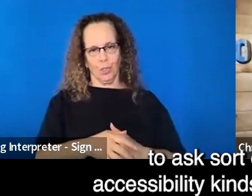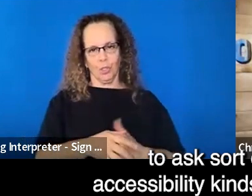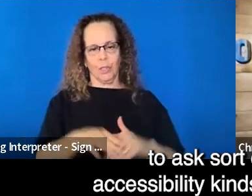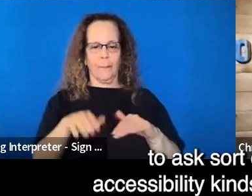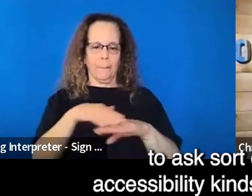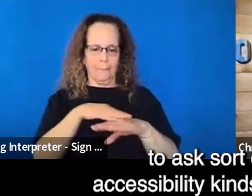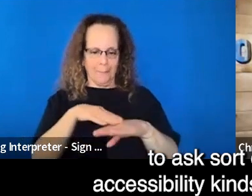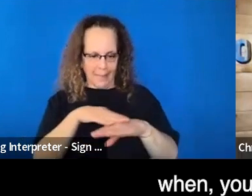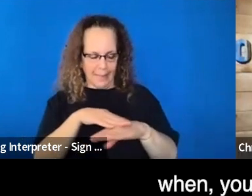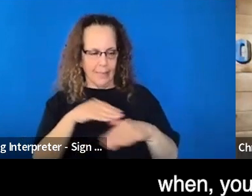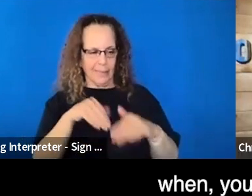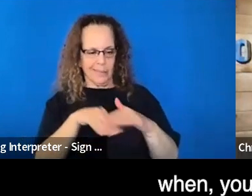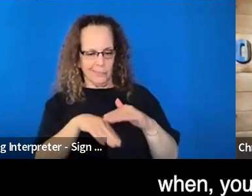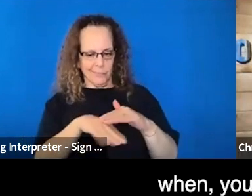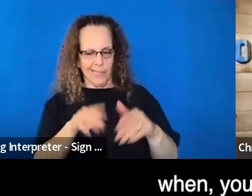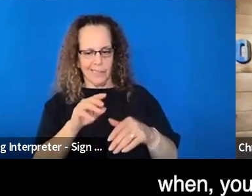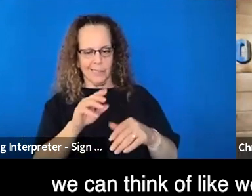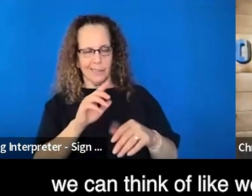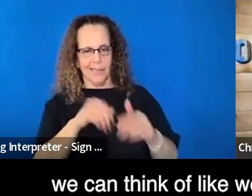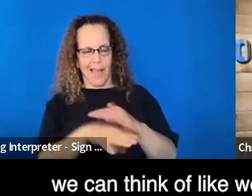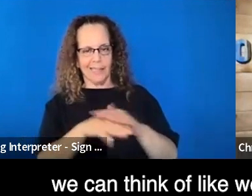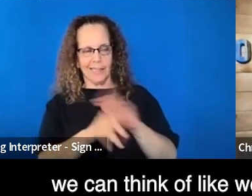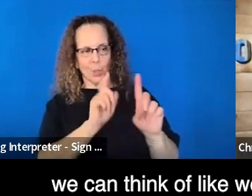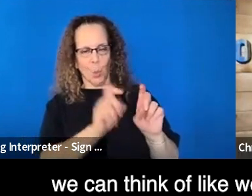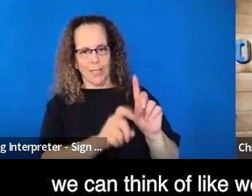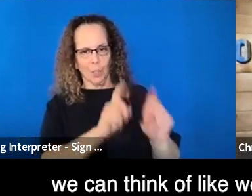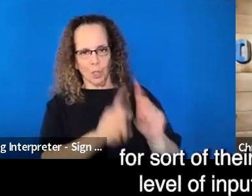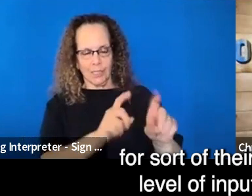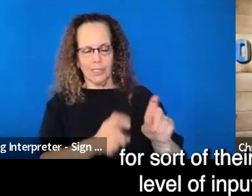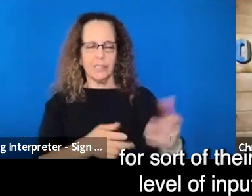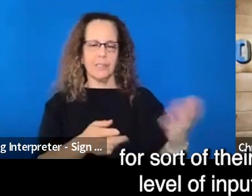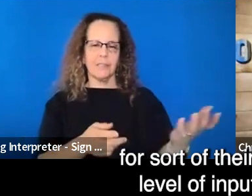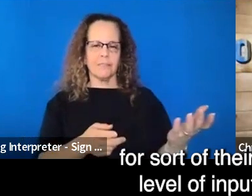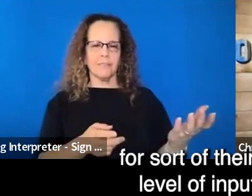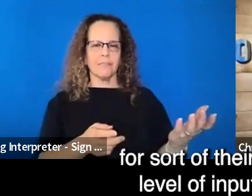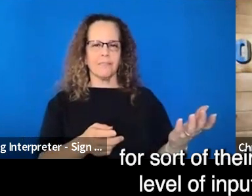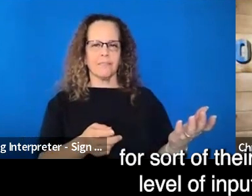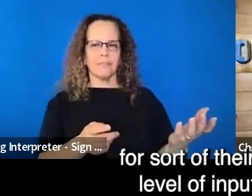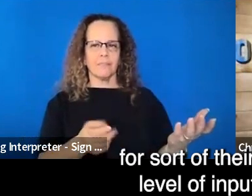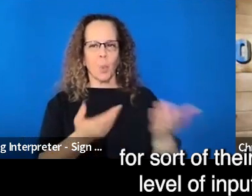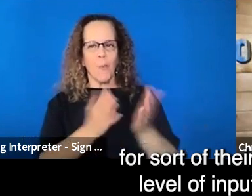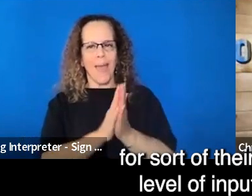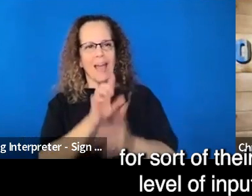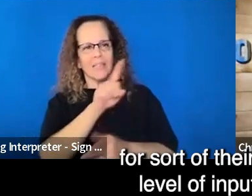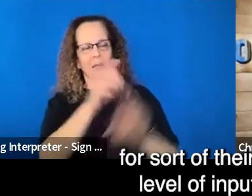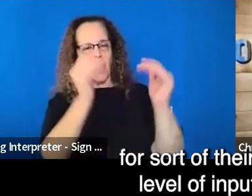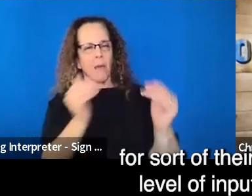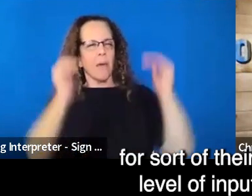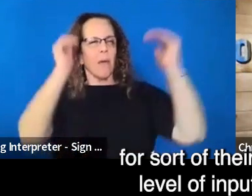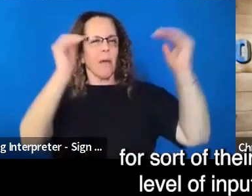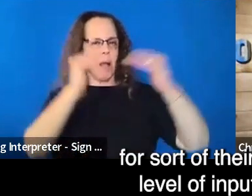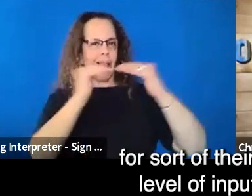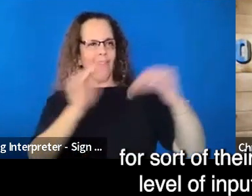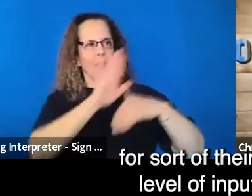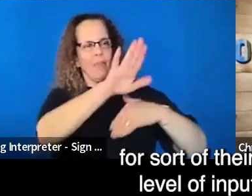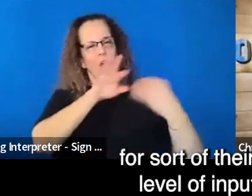um, kinds of questions when, you know, we can think of like, we're asking people for sort of their advanced level of, of input,